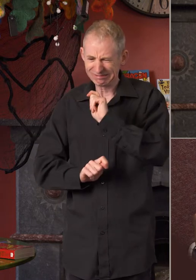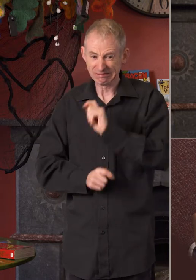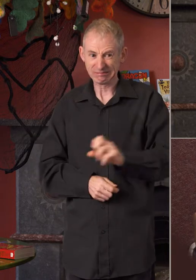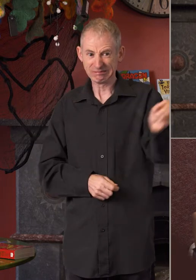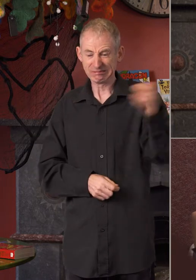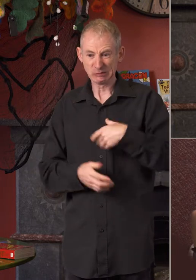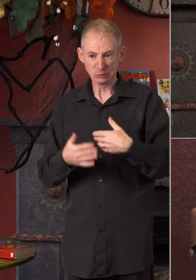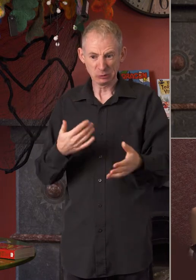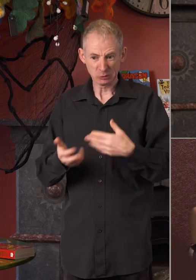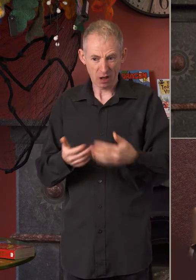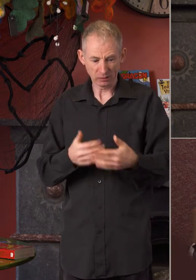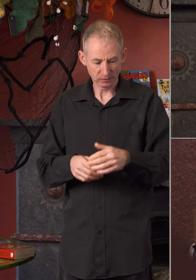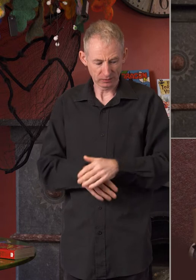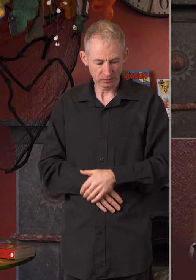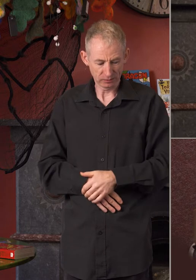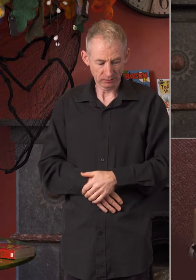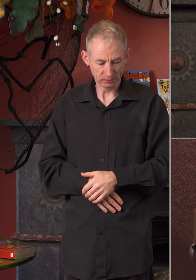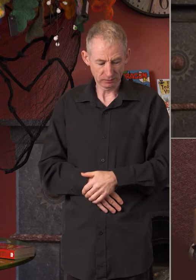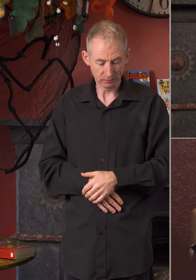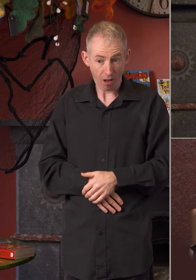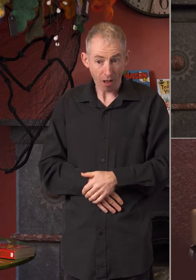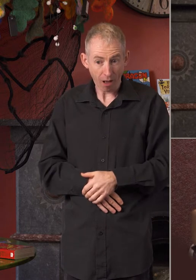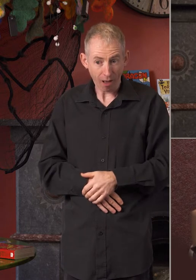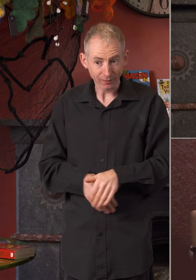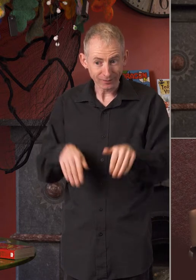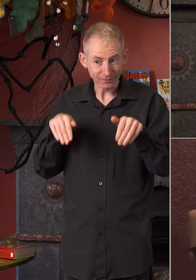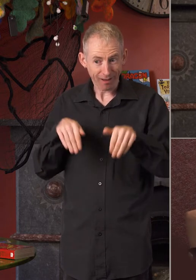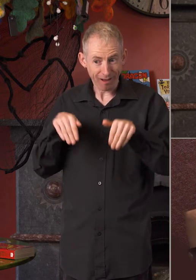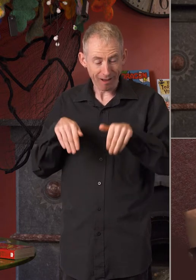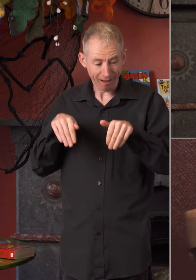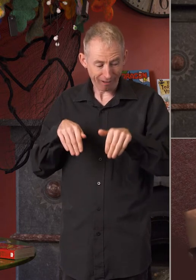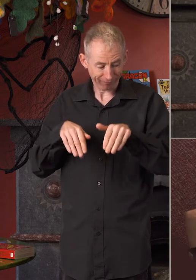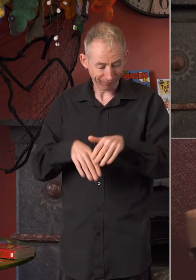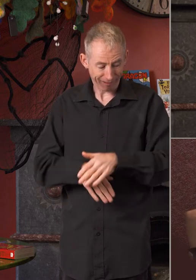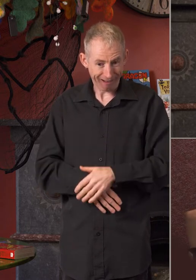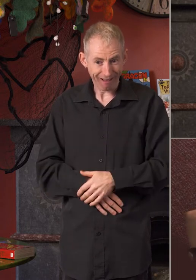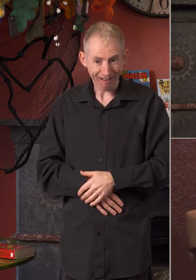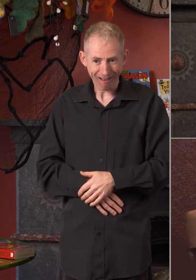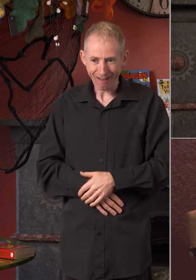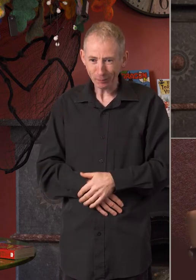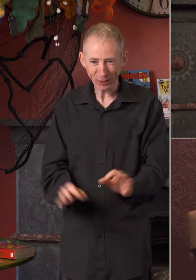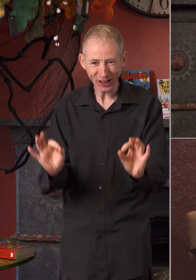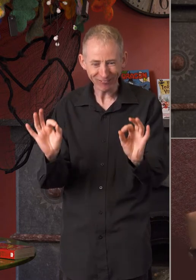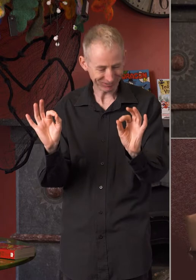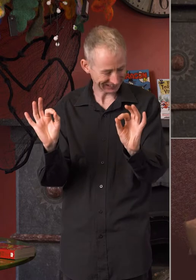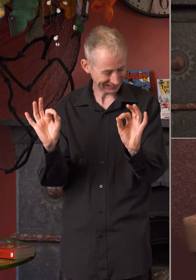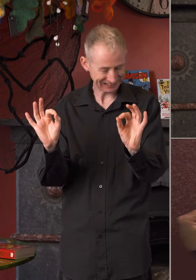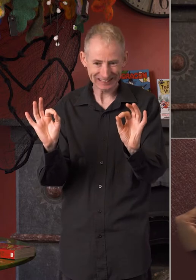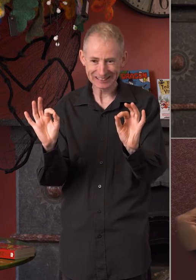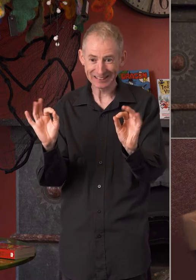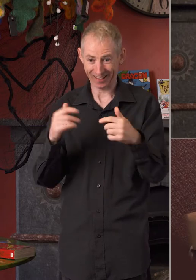they sent me a puppy. He was